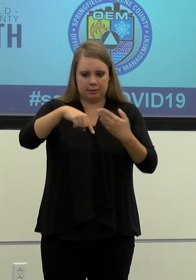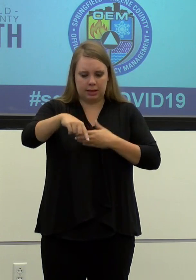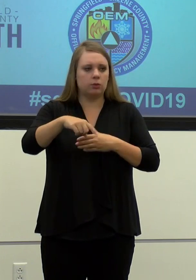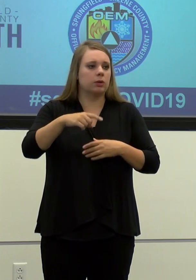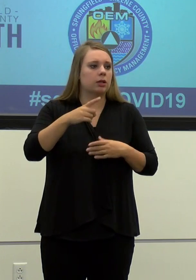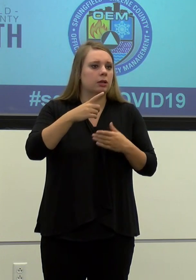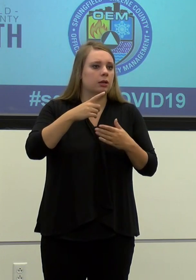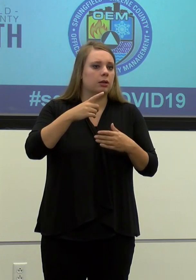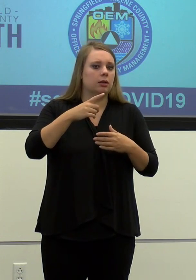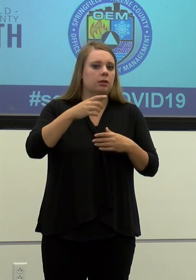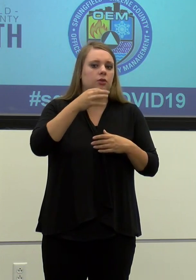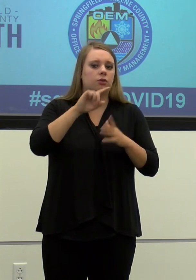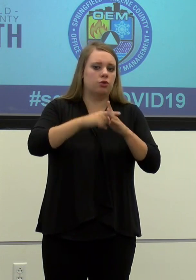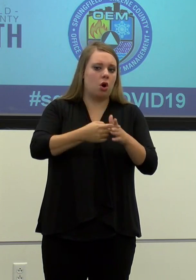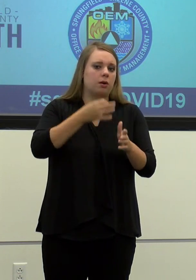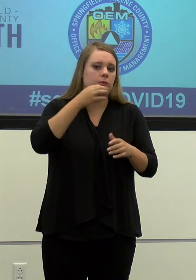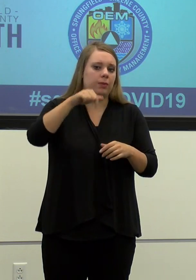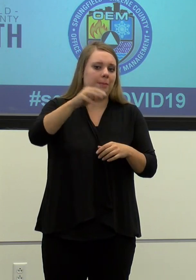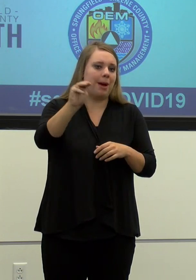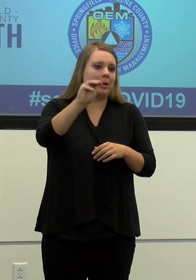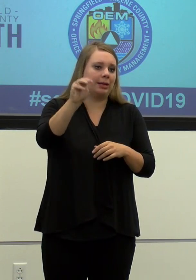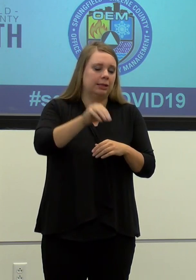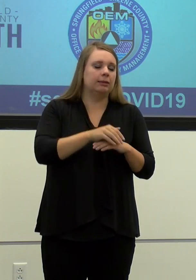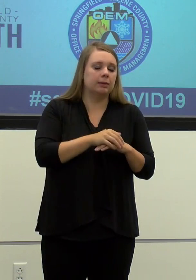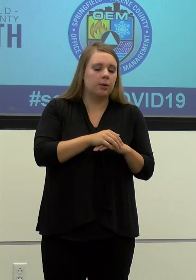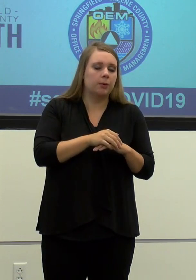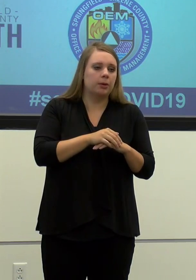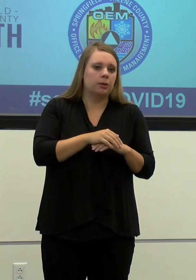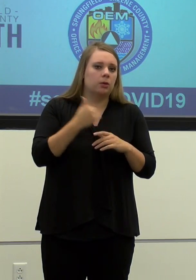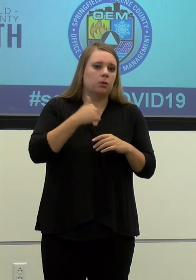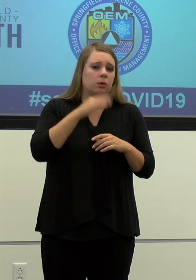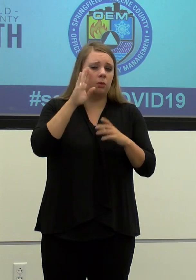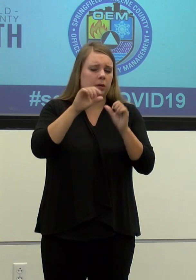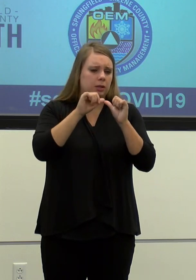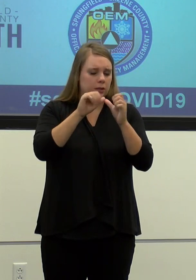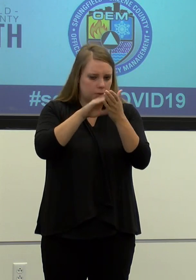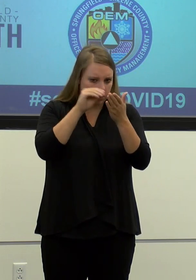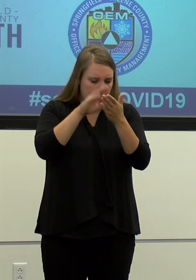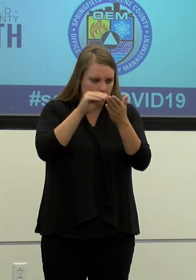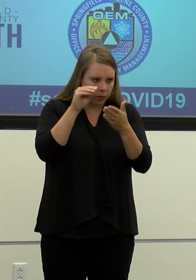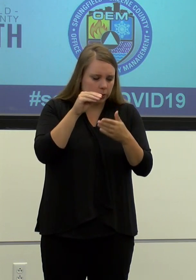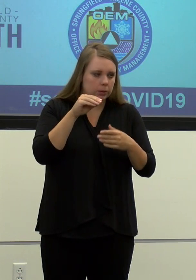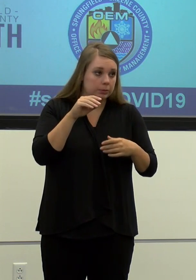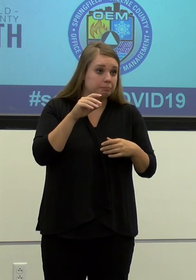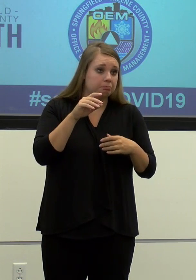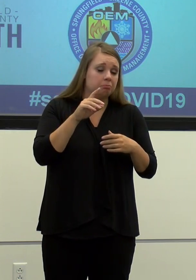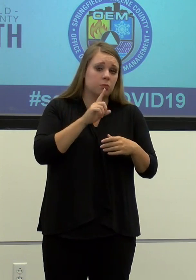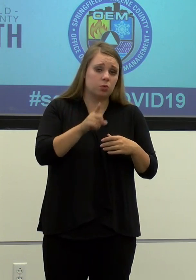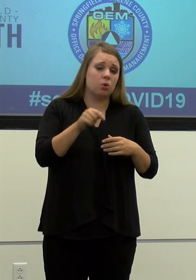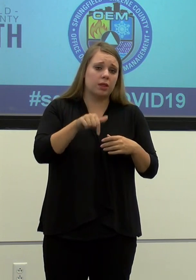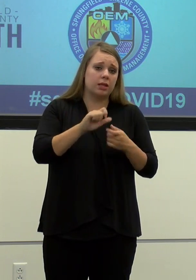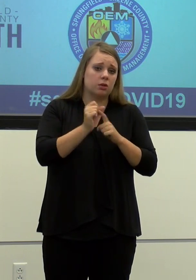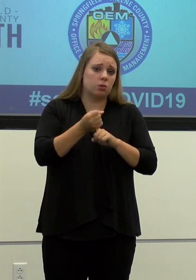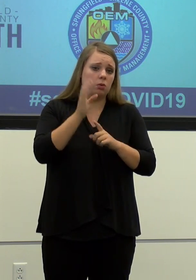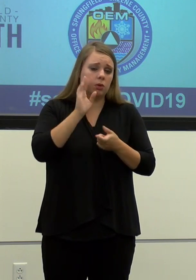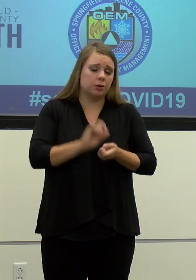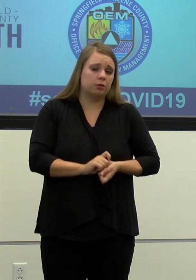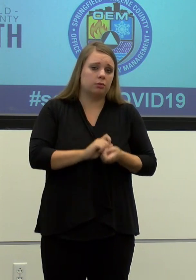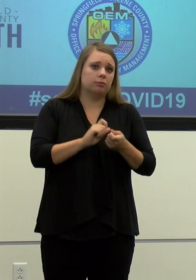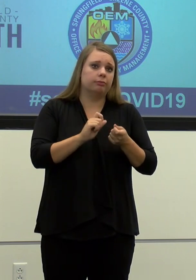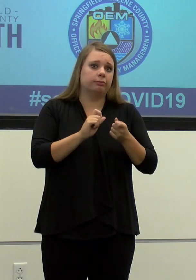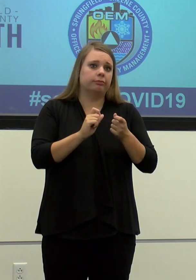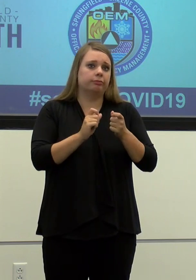uh, you know, starting on Monday. So we're going to continue to learn and this will, I'm sure evolve and be,